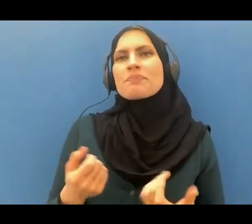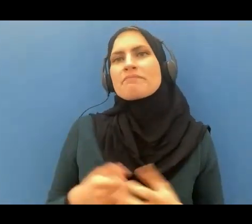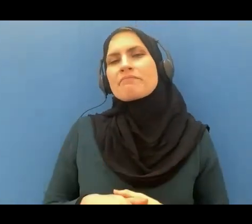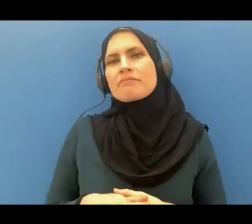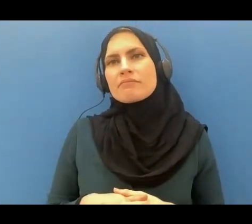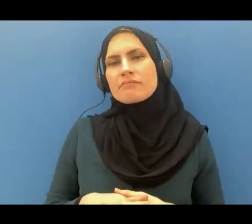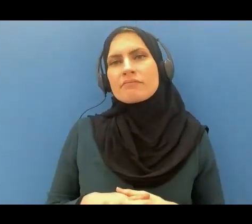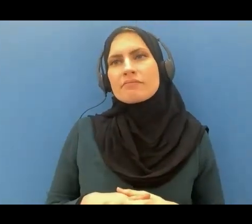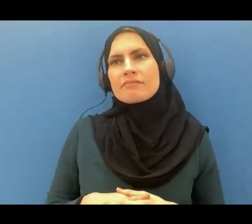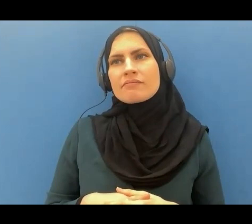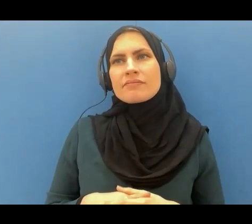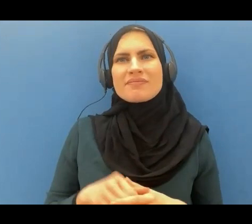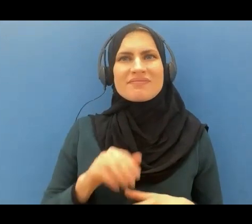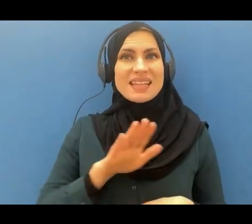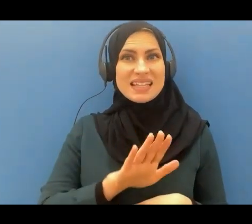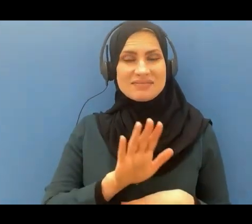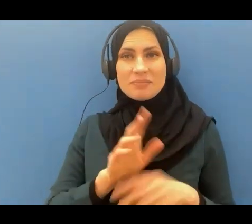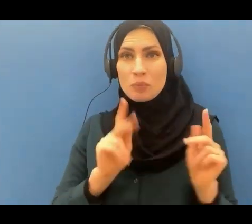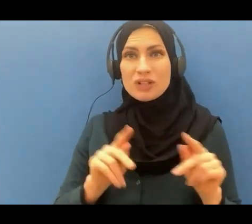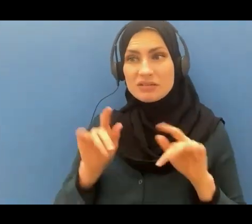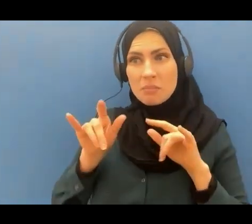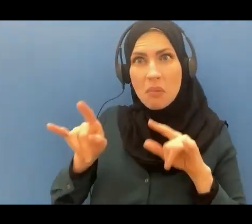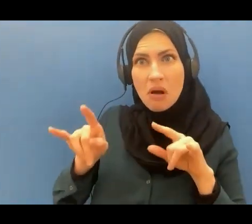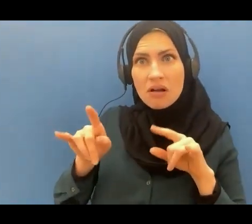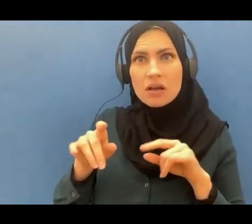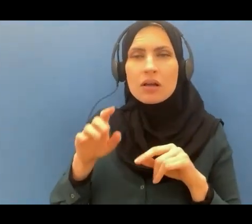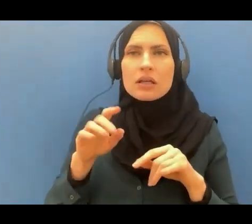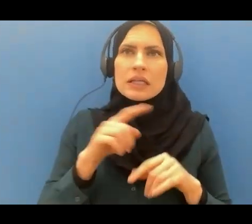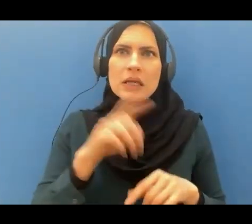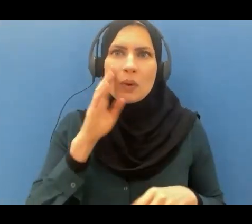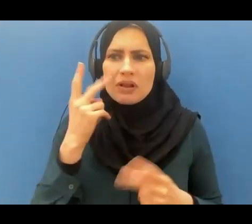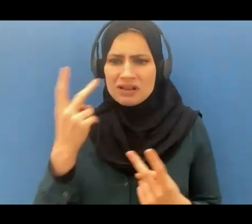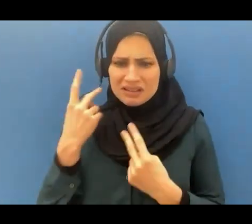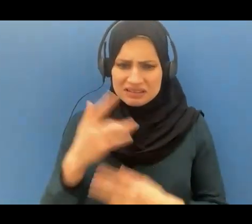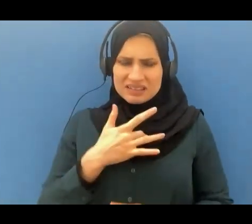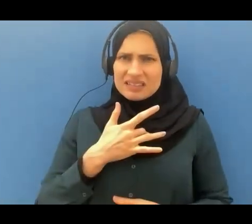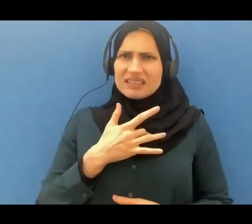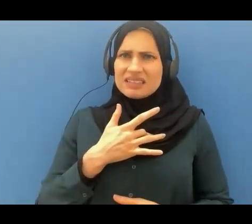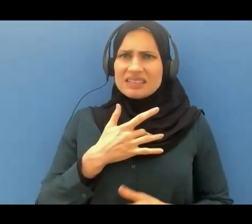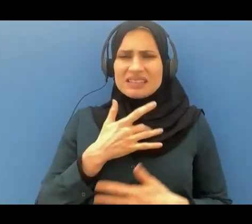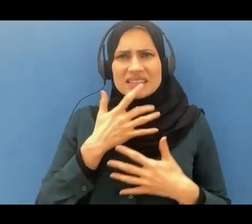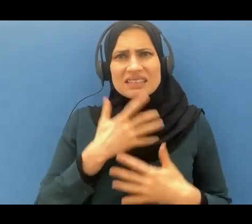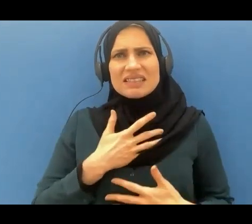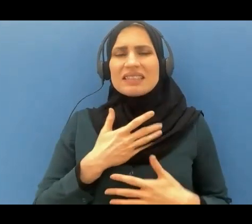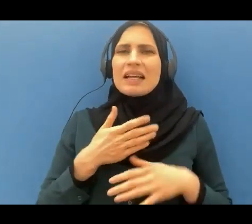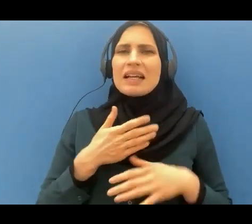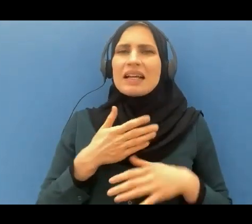his mockery will come to haunt him as soon as he crosses from this life